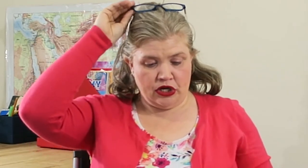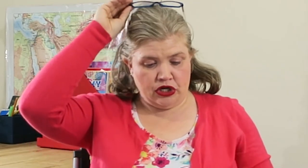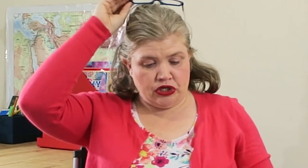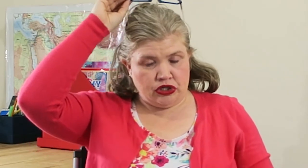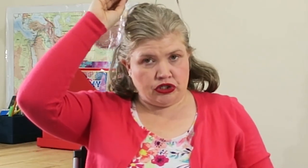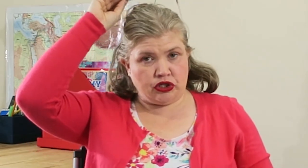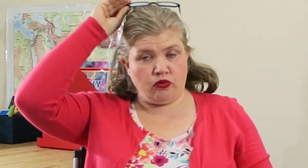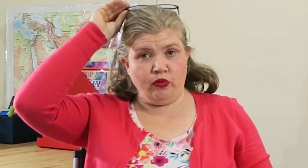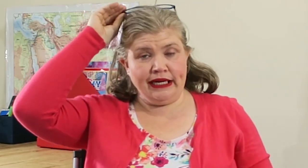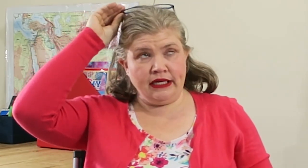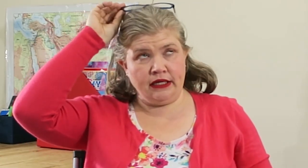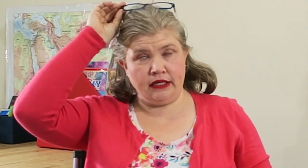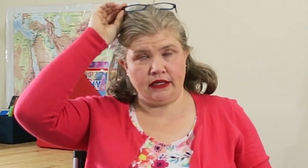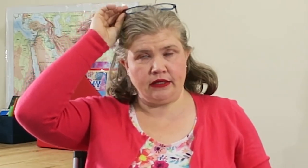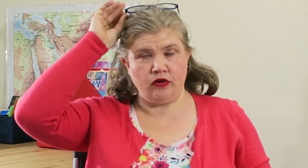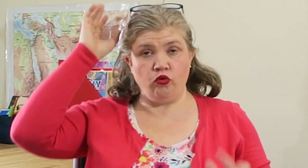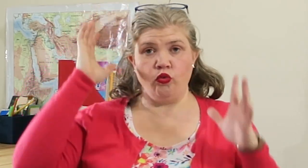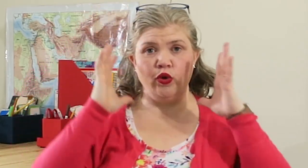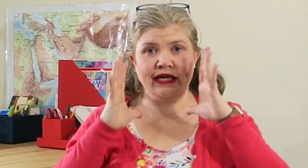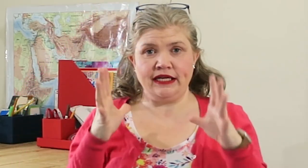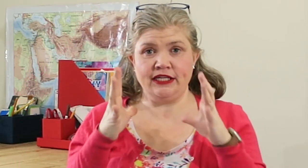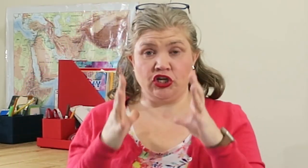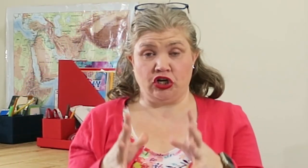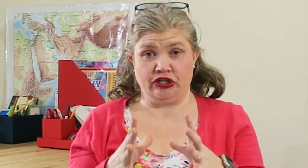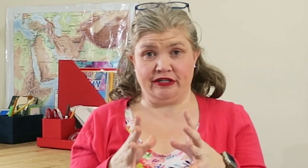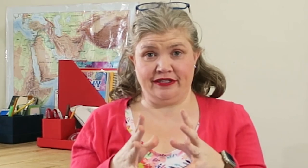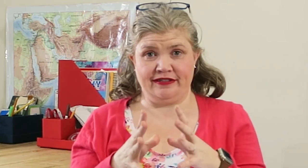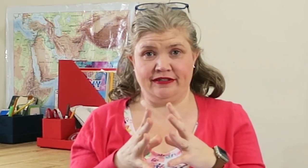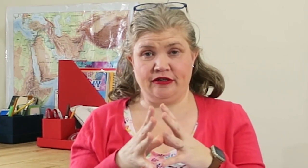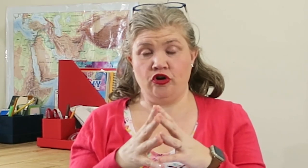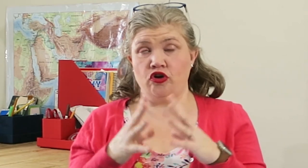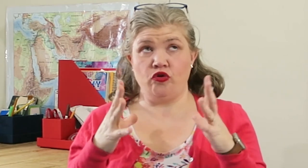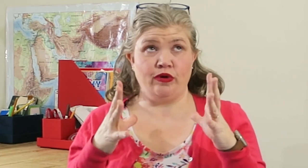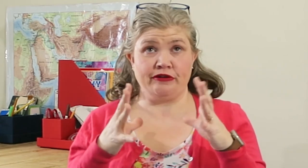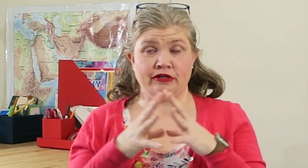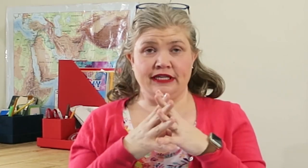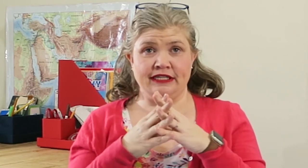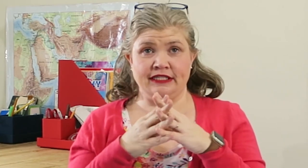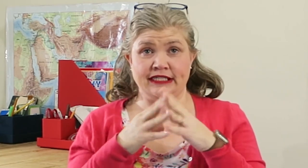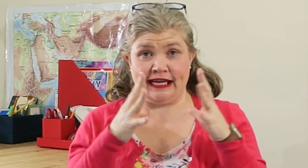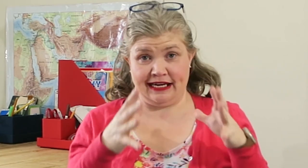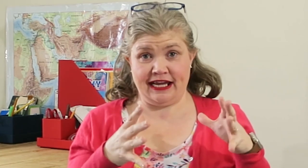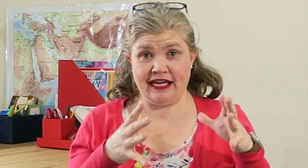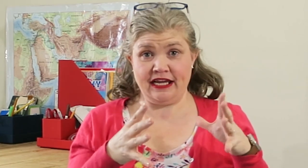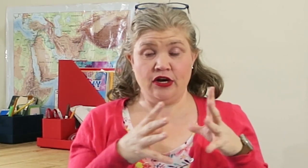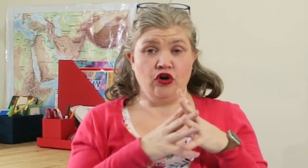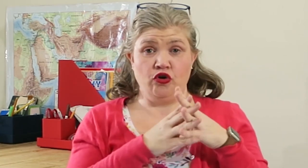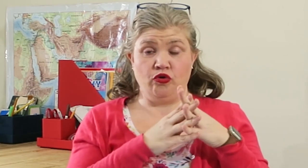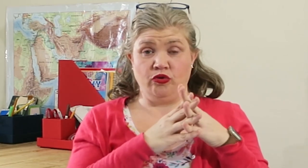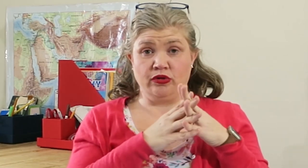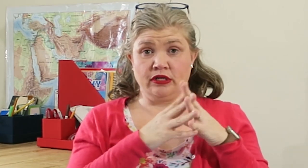So when when it's hard whether it's a day or